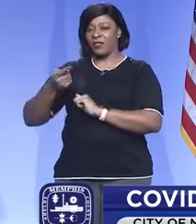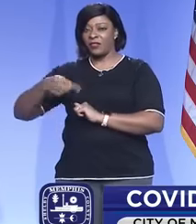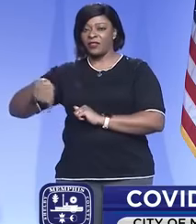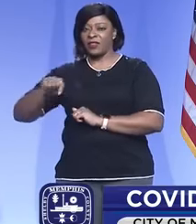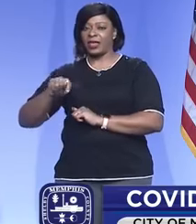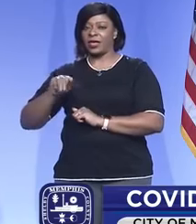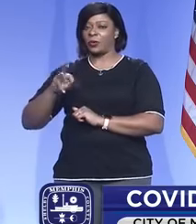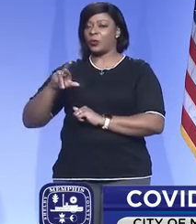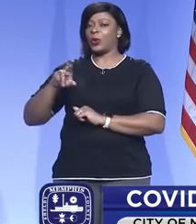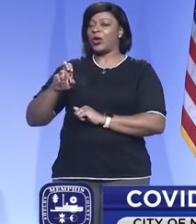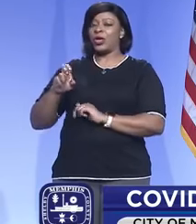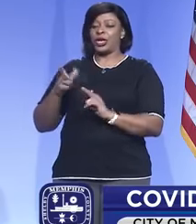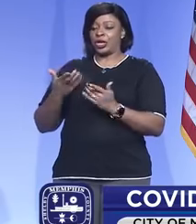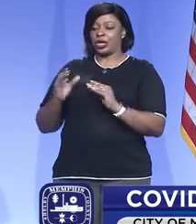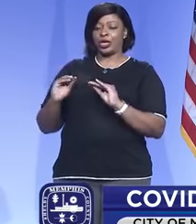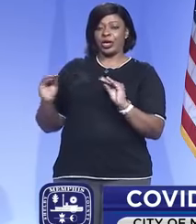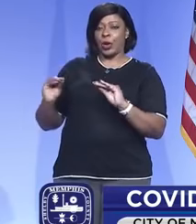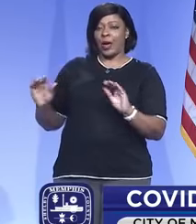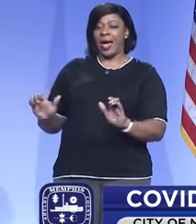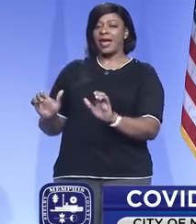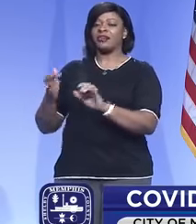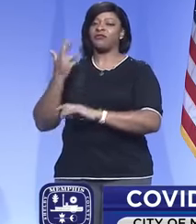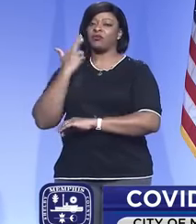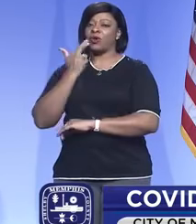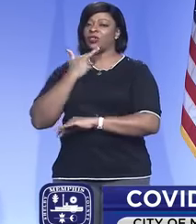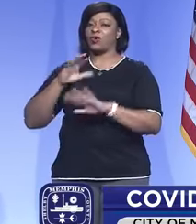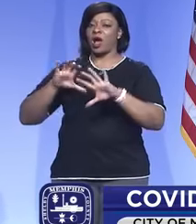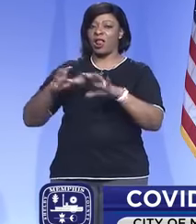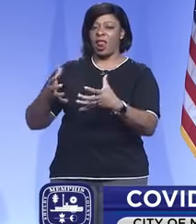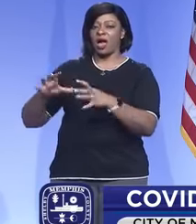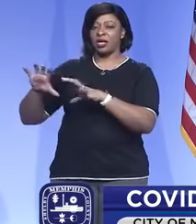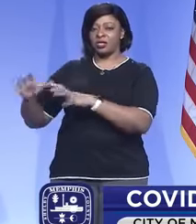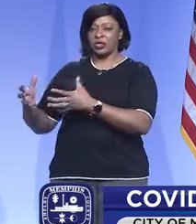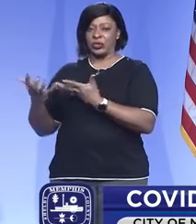you know, no active restaurant clusters.